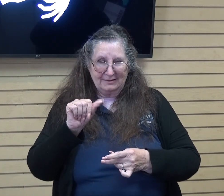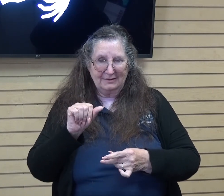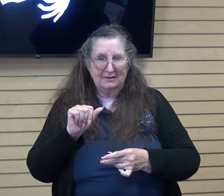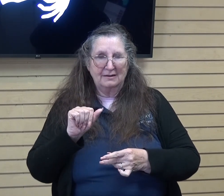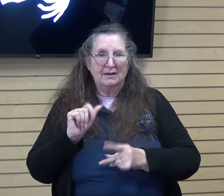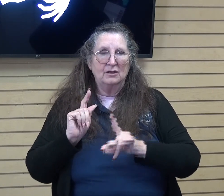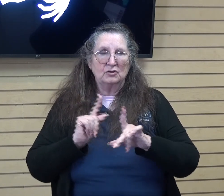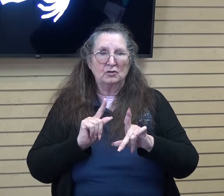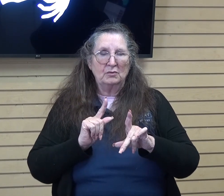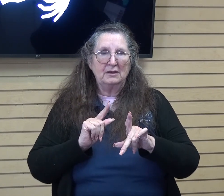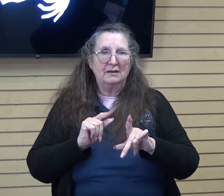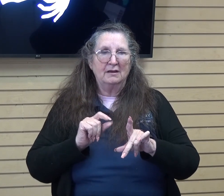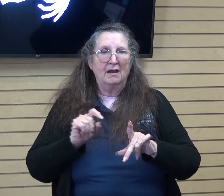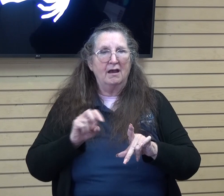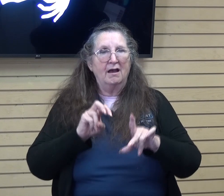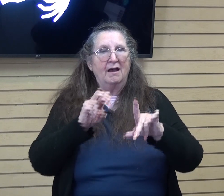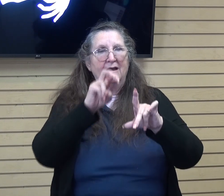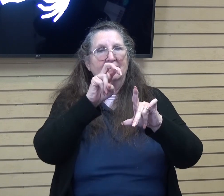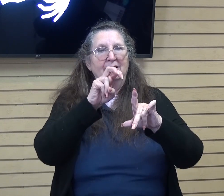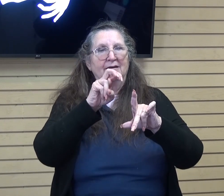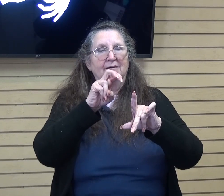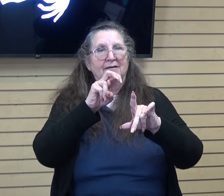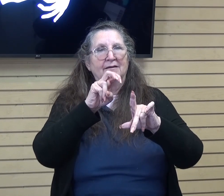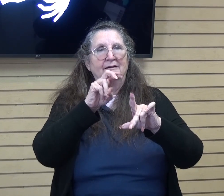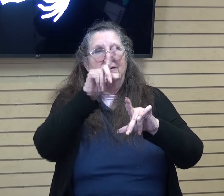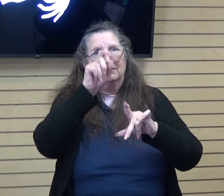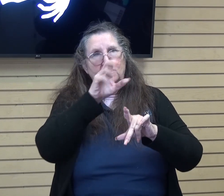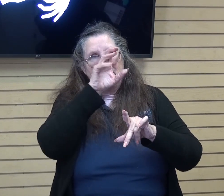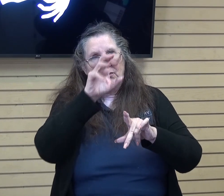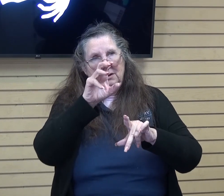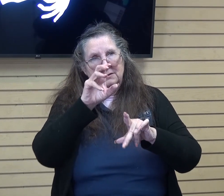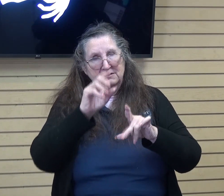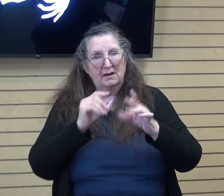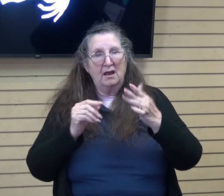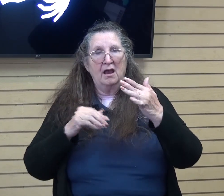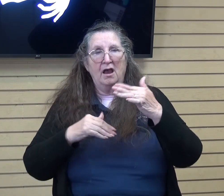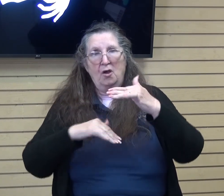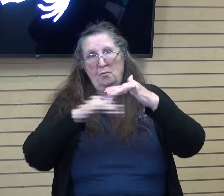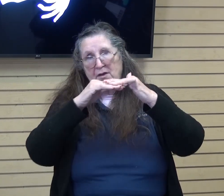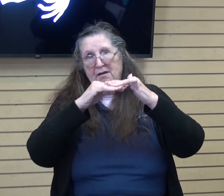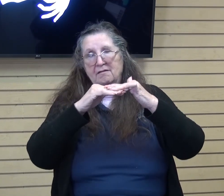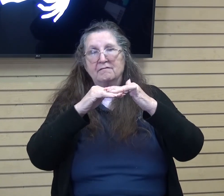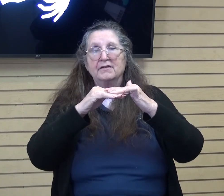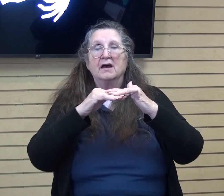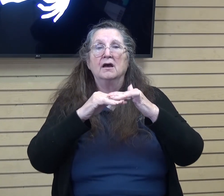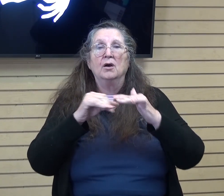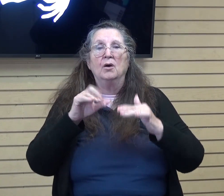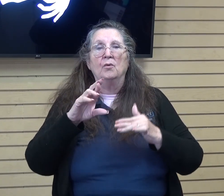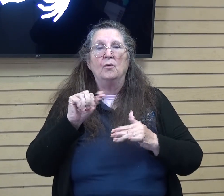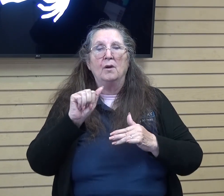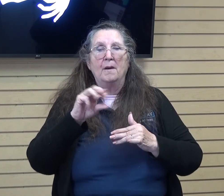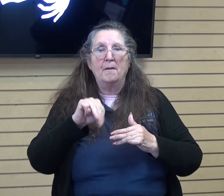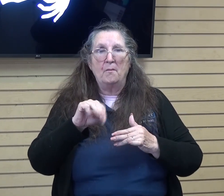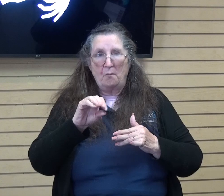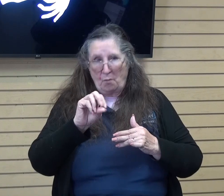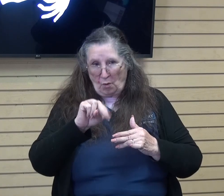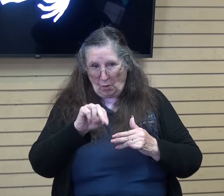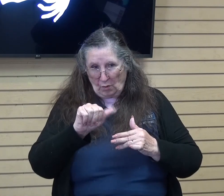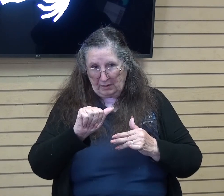hike to a cross up above the ramona bowl and so he was taken there a couple months